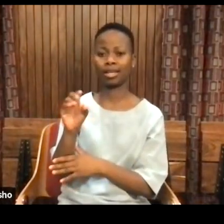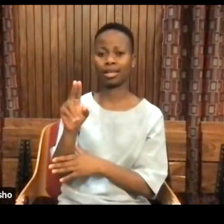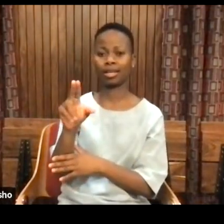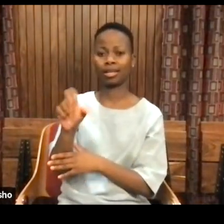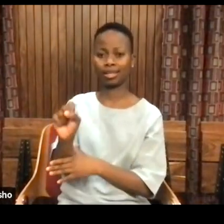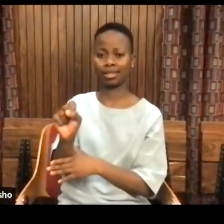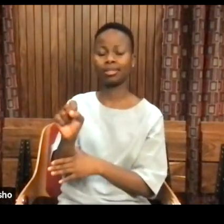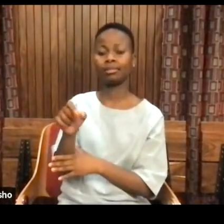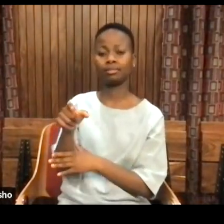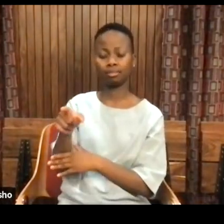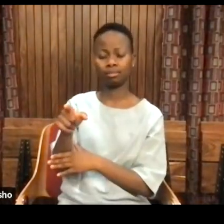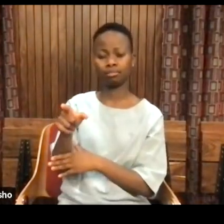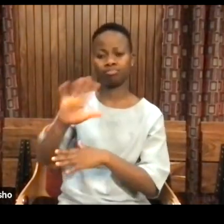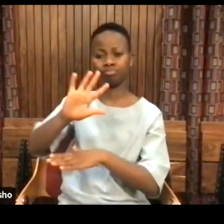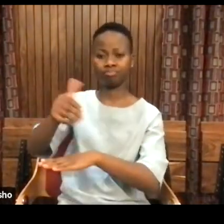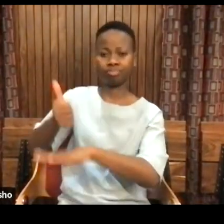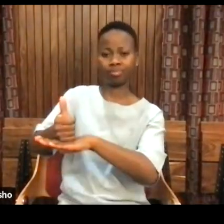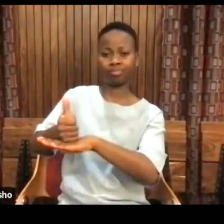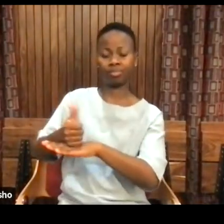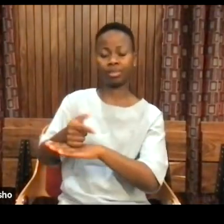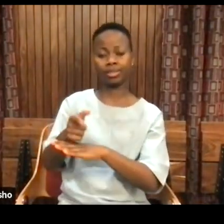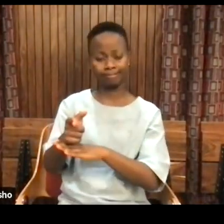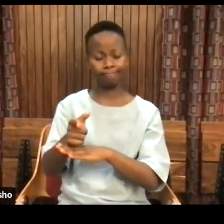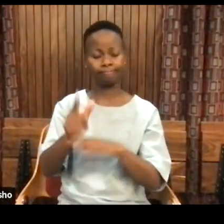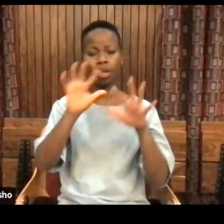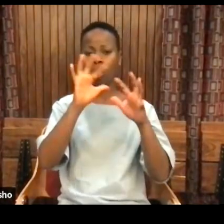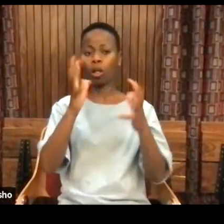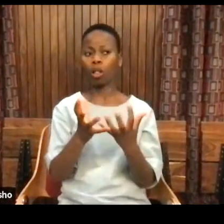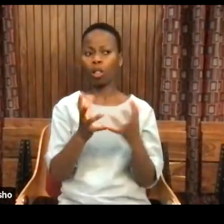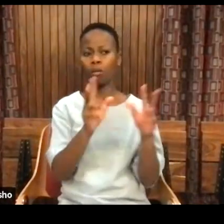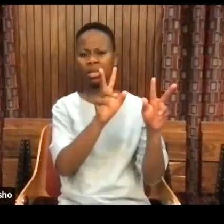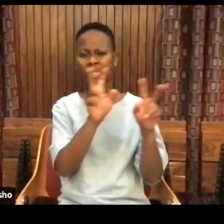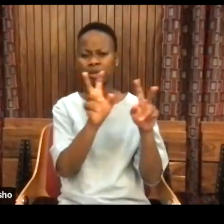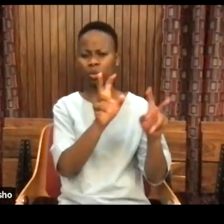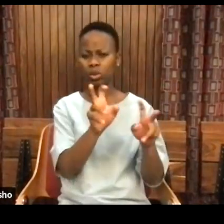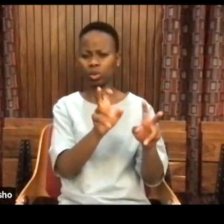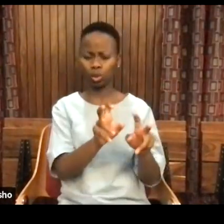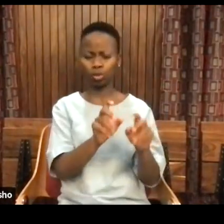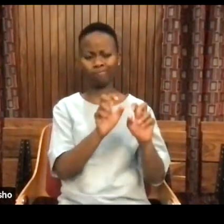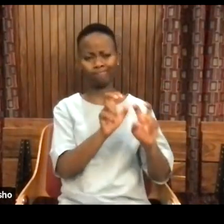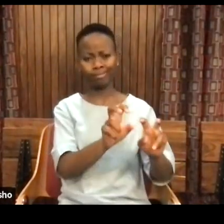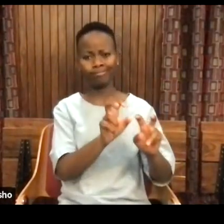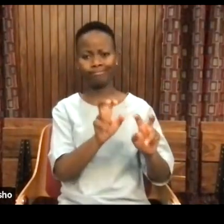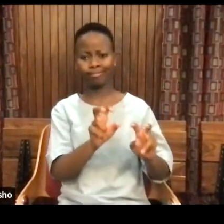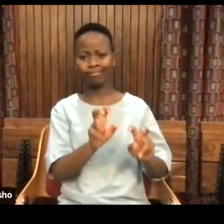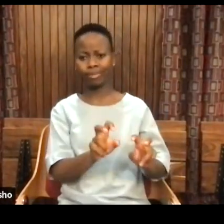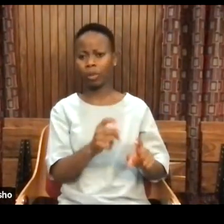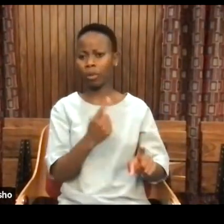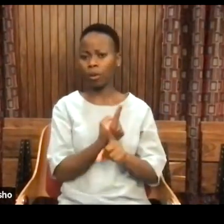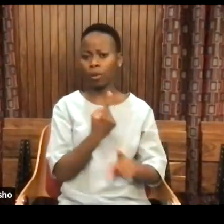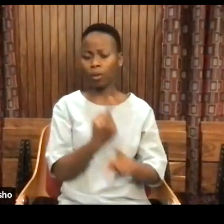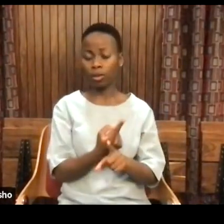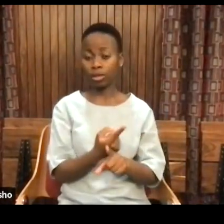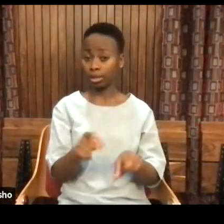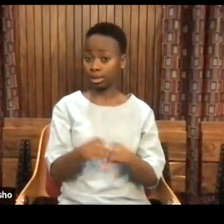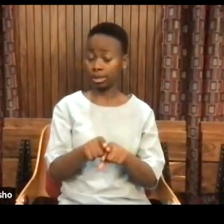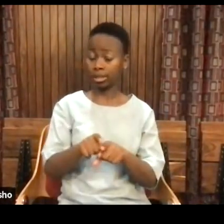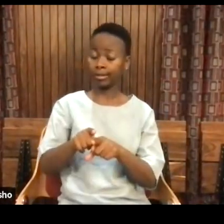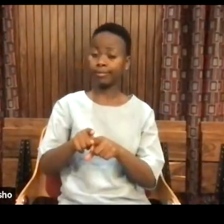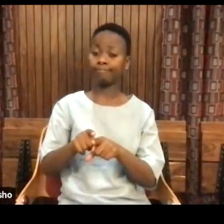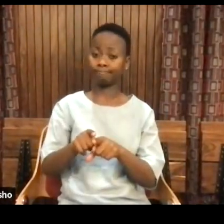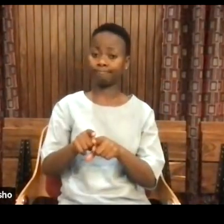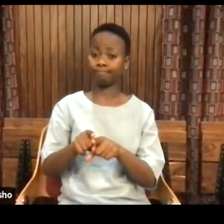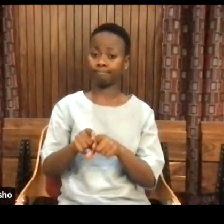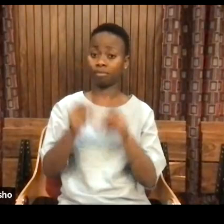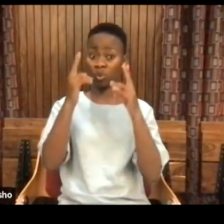Trustees, Distinguished Professor of Philosophy and Global Affairs and Head of the Department of Philosophy at the